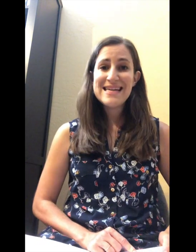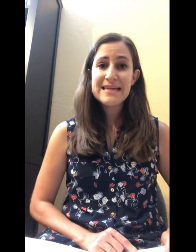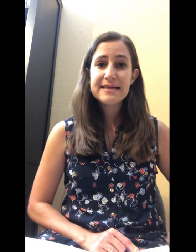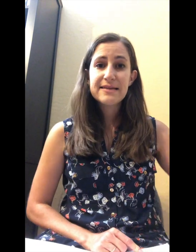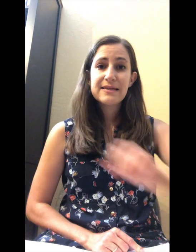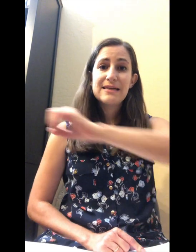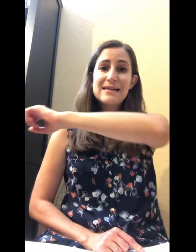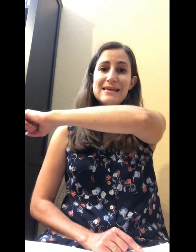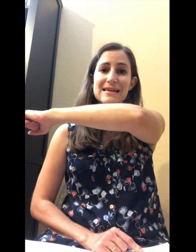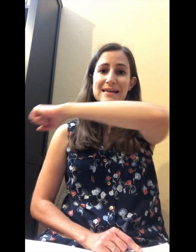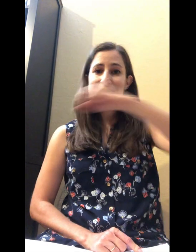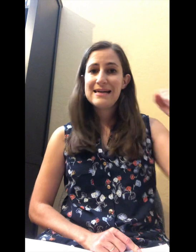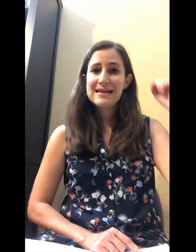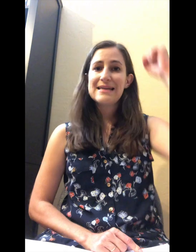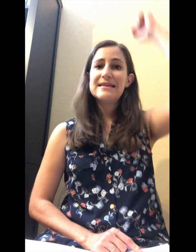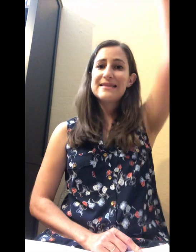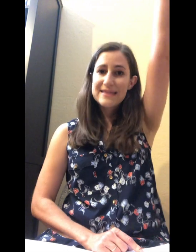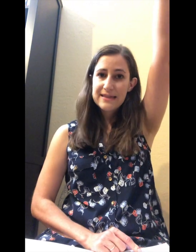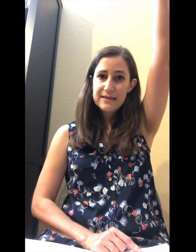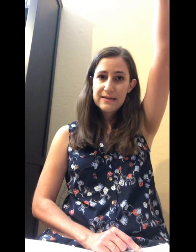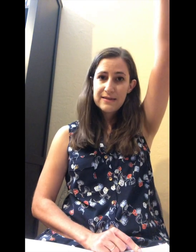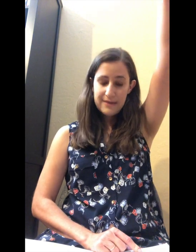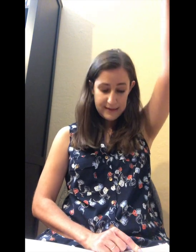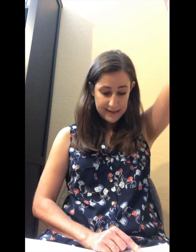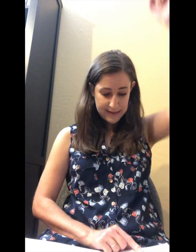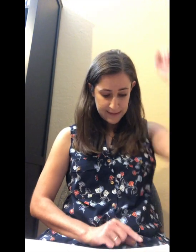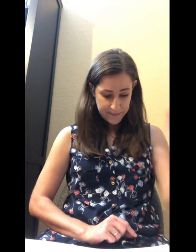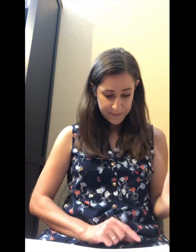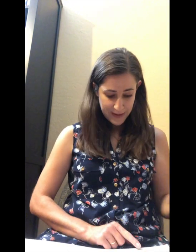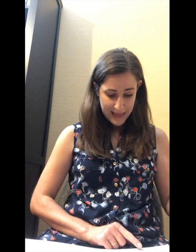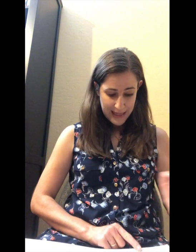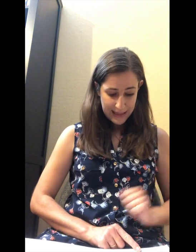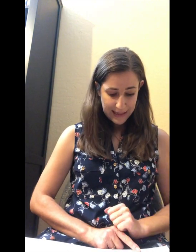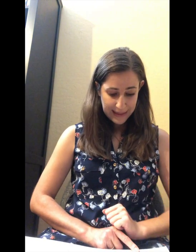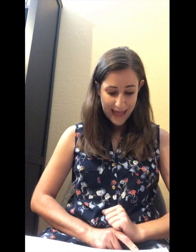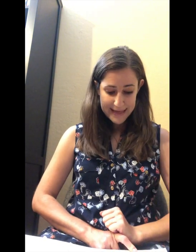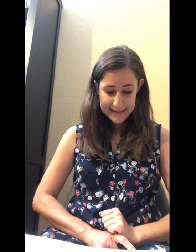Neat. Neat. Neat. T. Less.